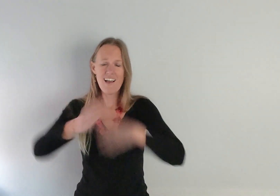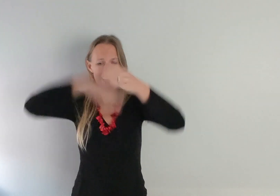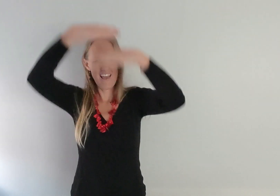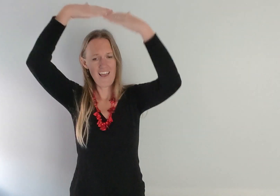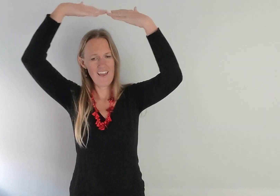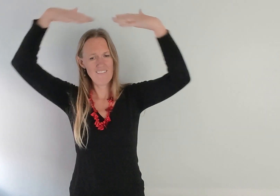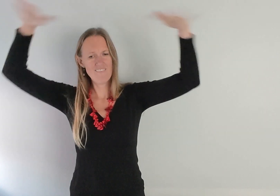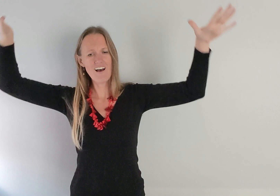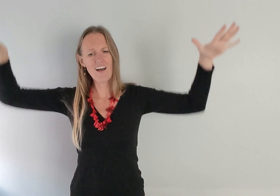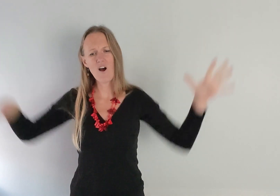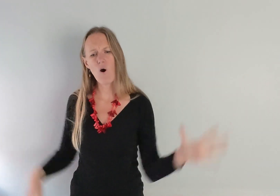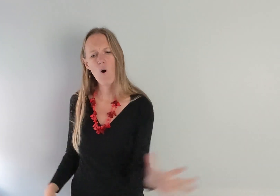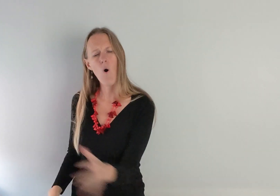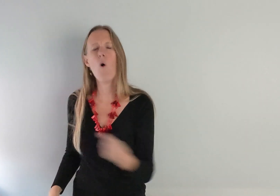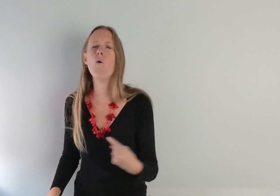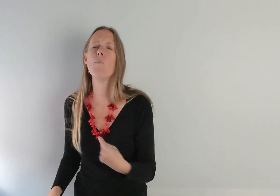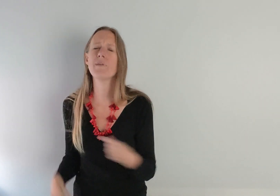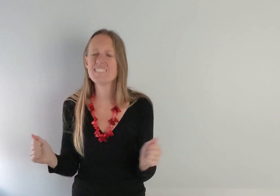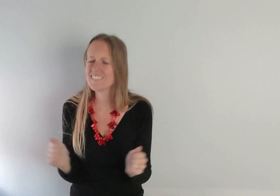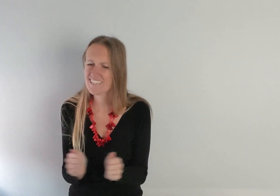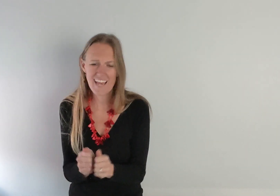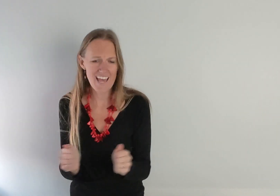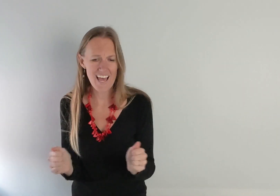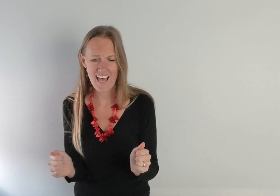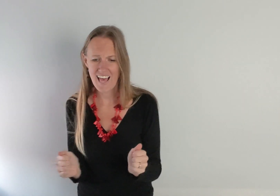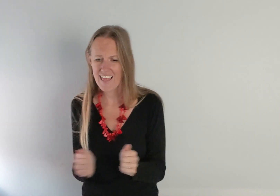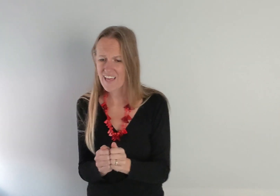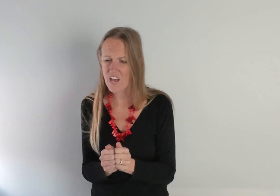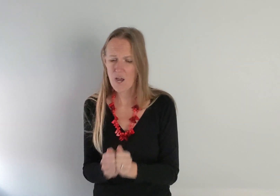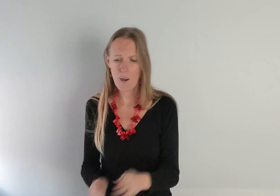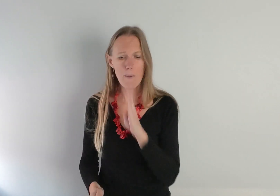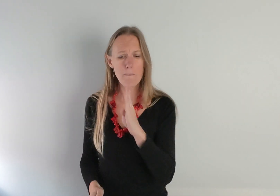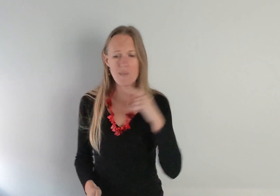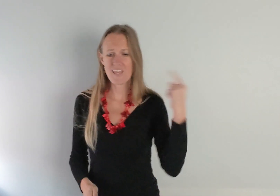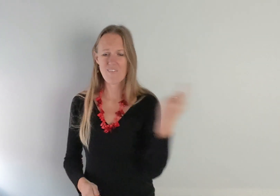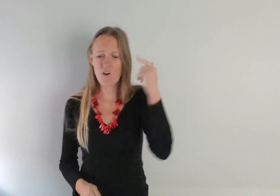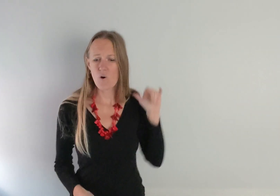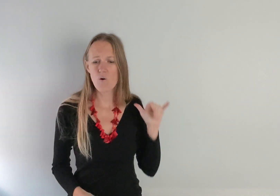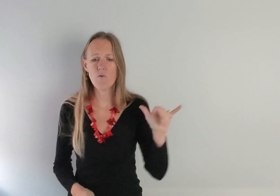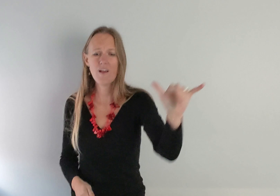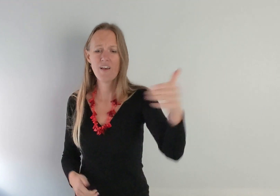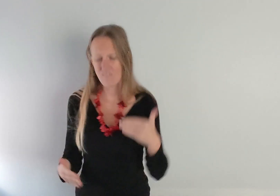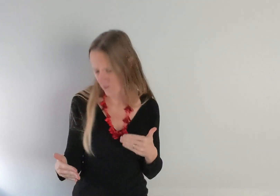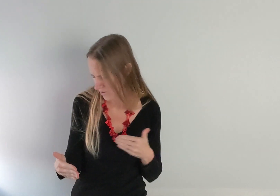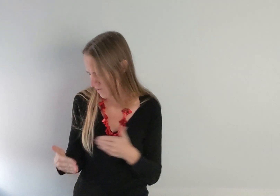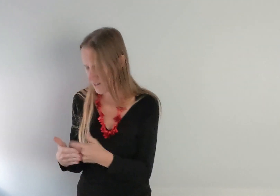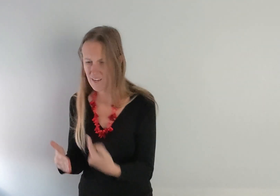heaven Hold me together Breath Be forever near